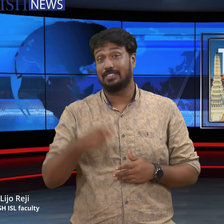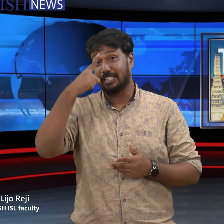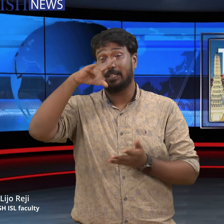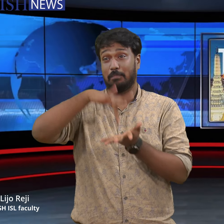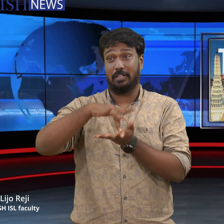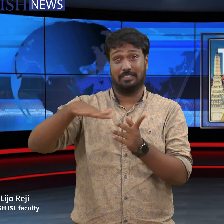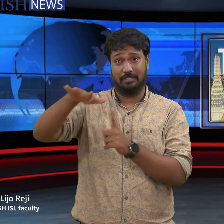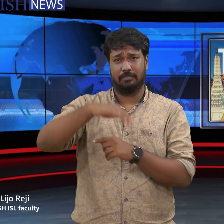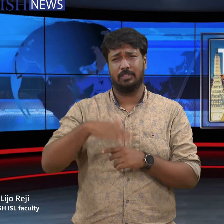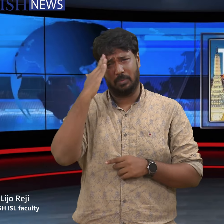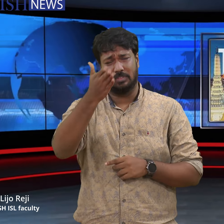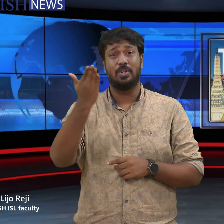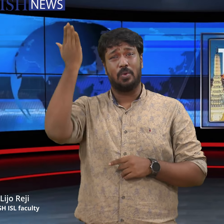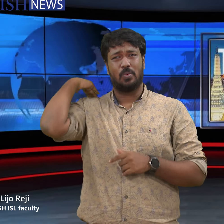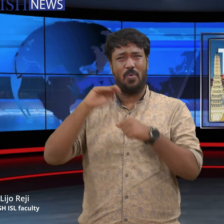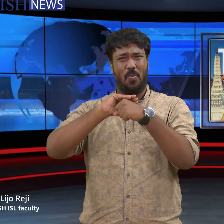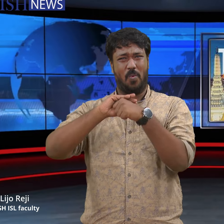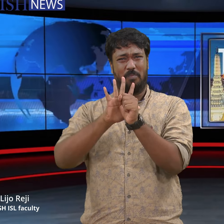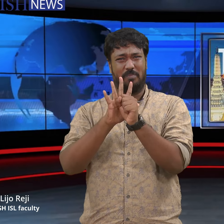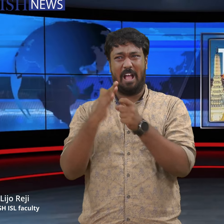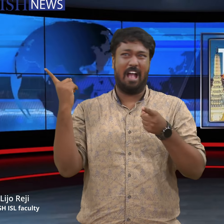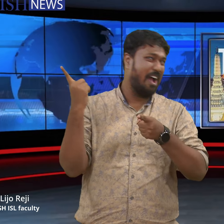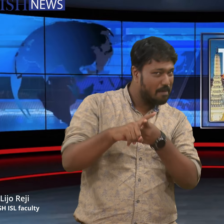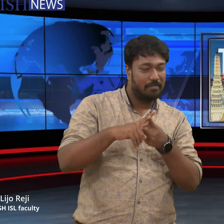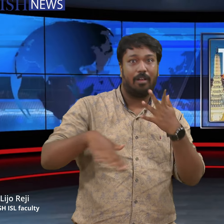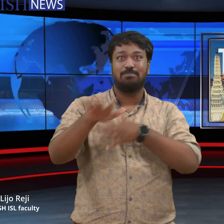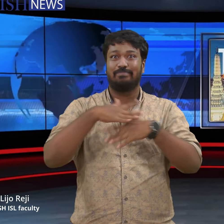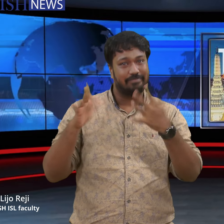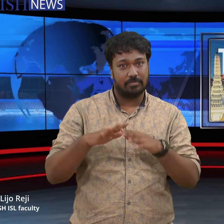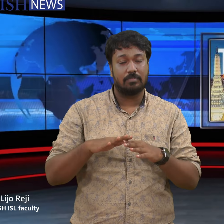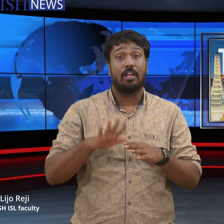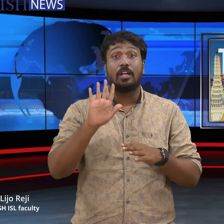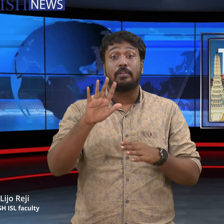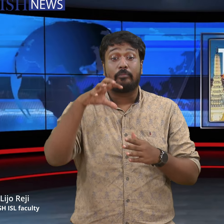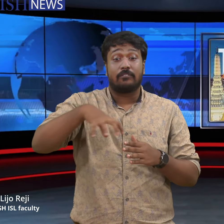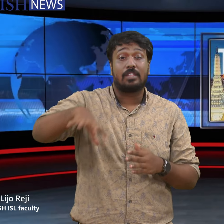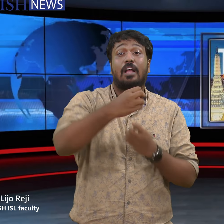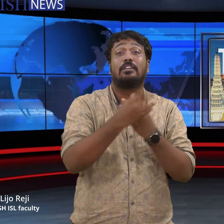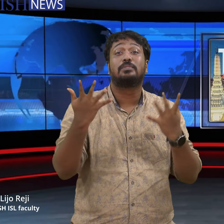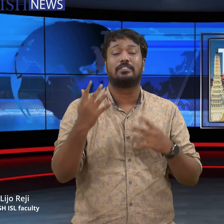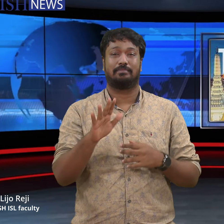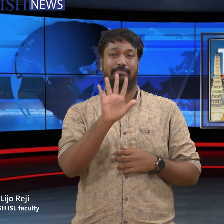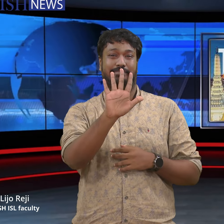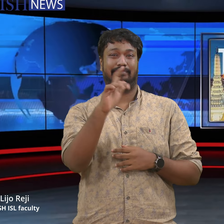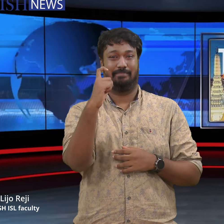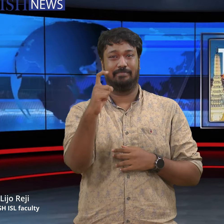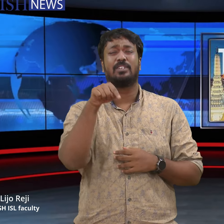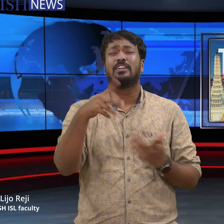Thailand has significantly expanded its visa-free entry scheme to include 93 countries and territories aiming to